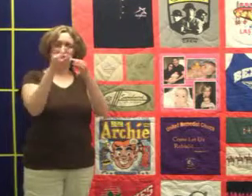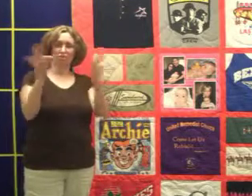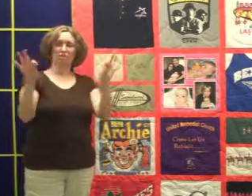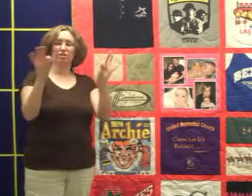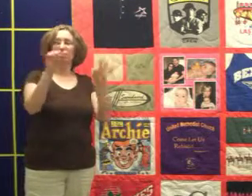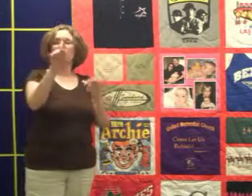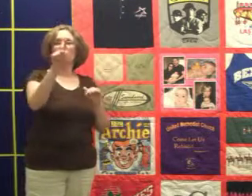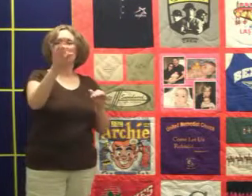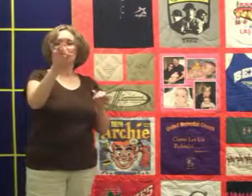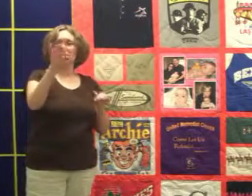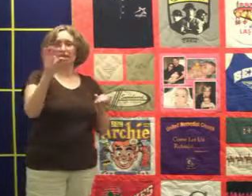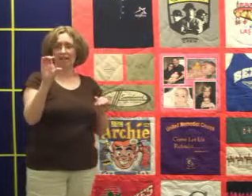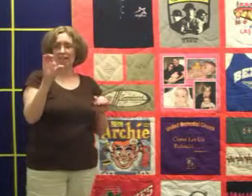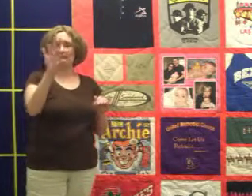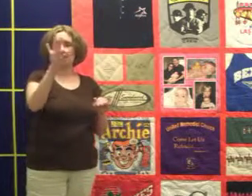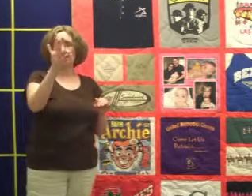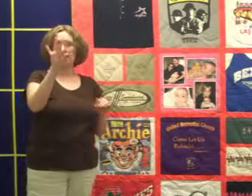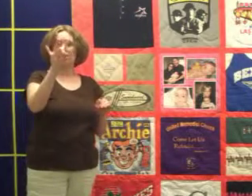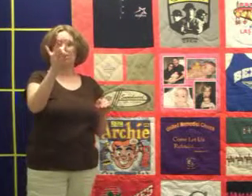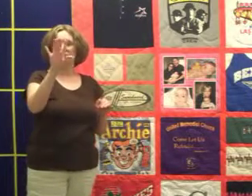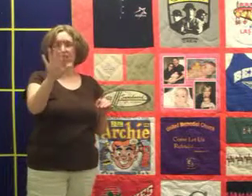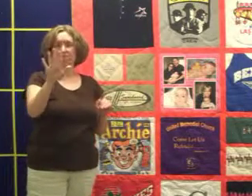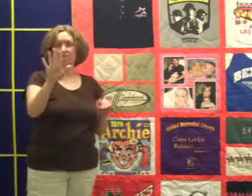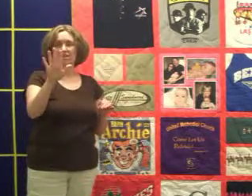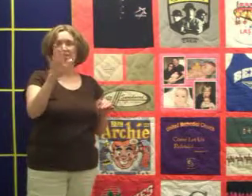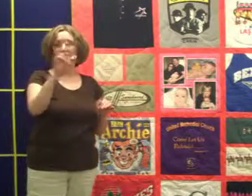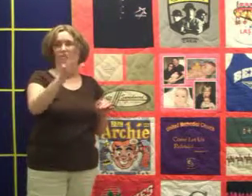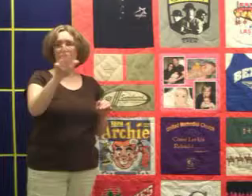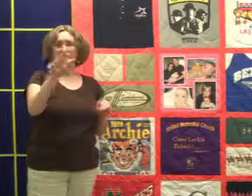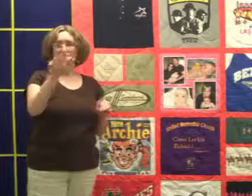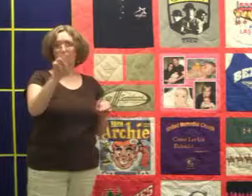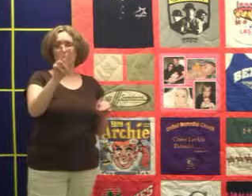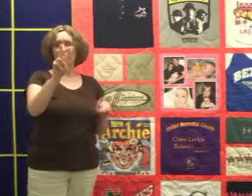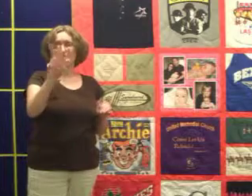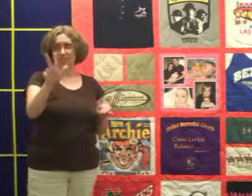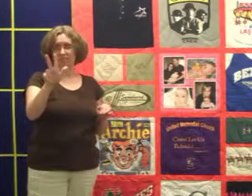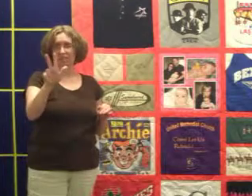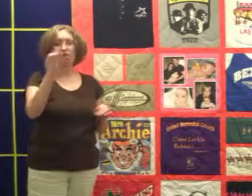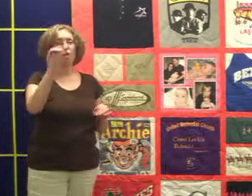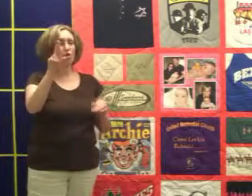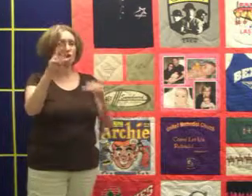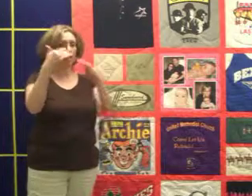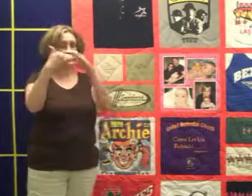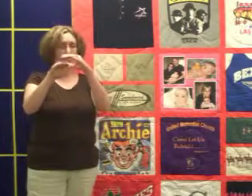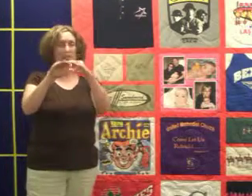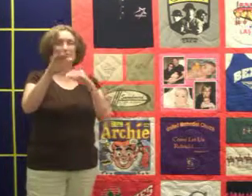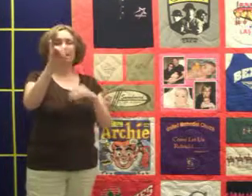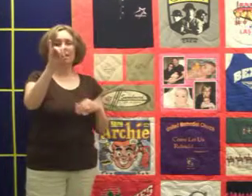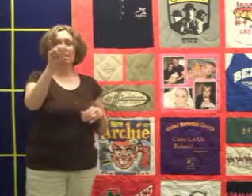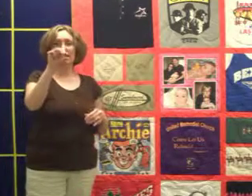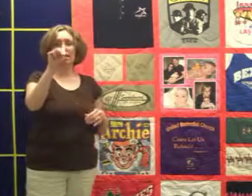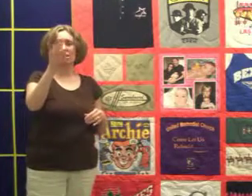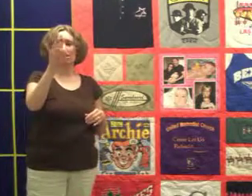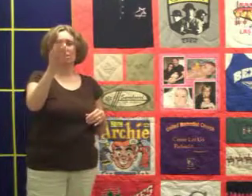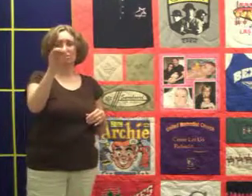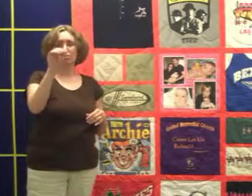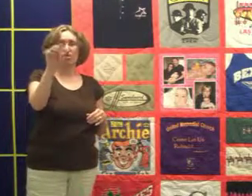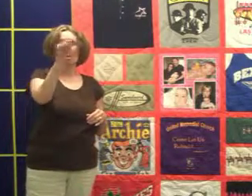toll free at 1-800-985-3323 or email us